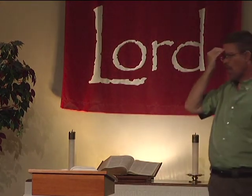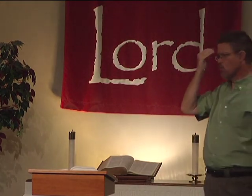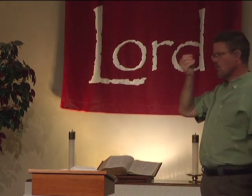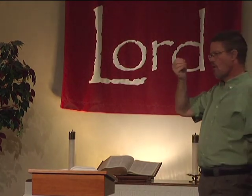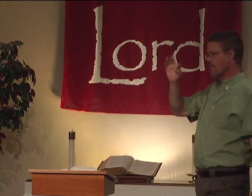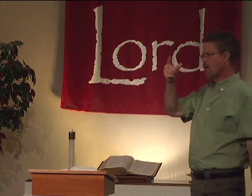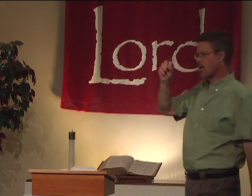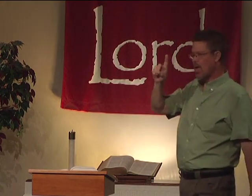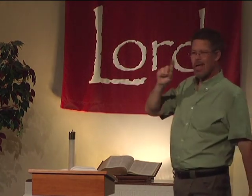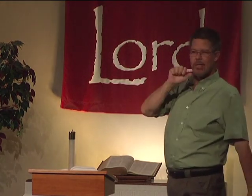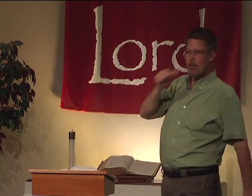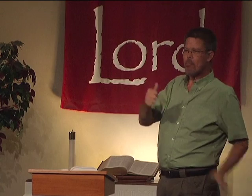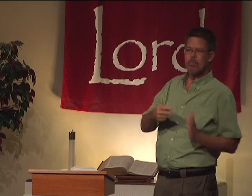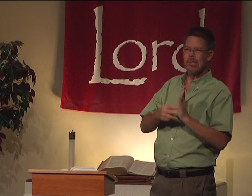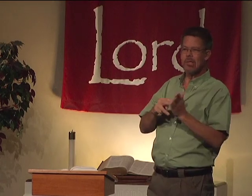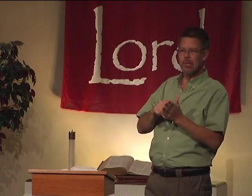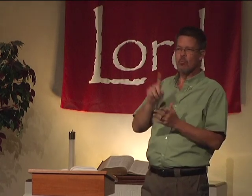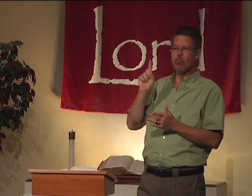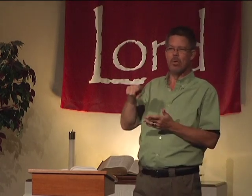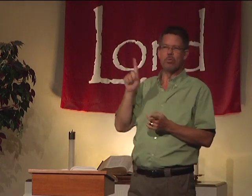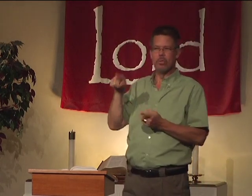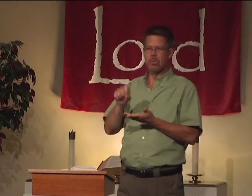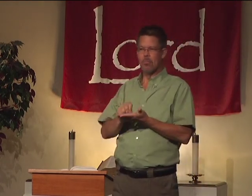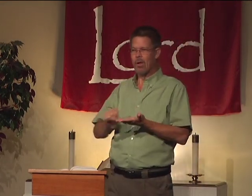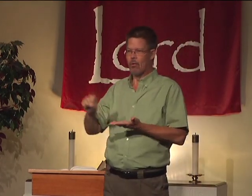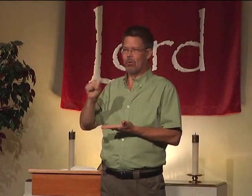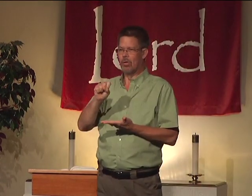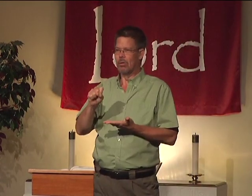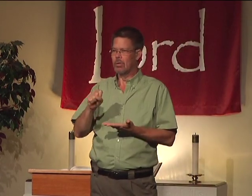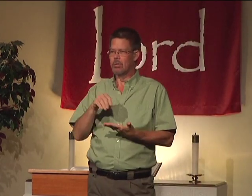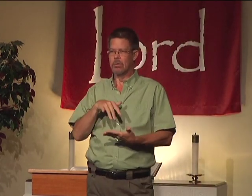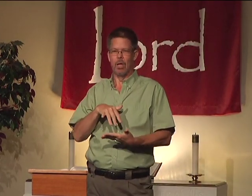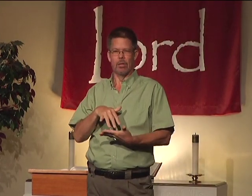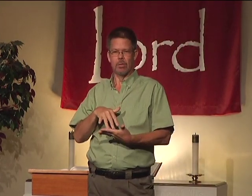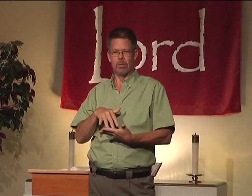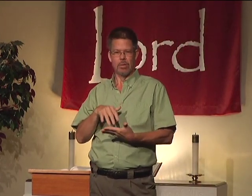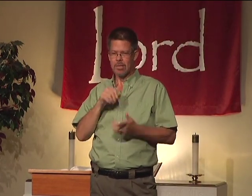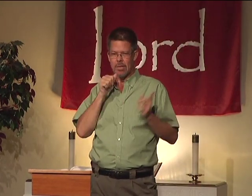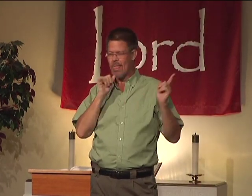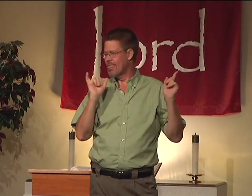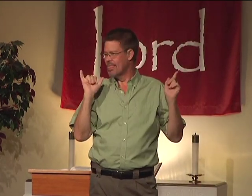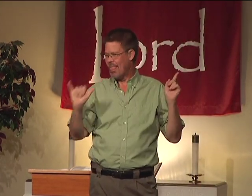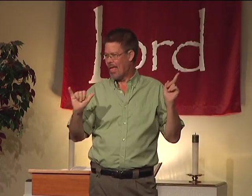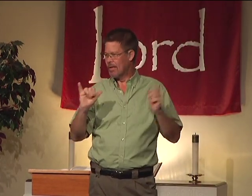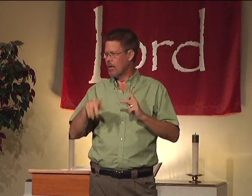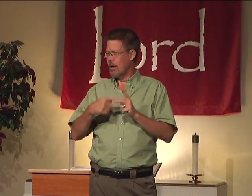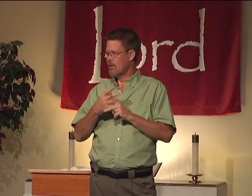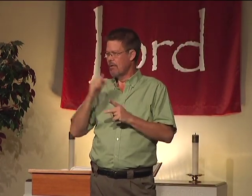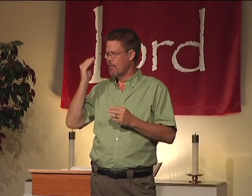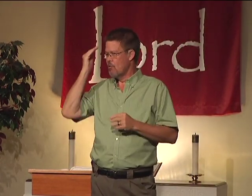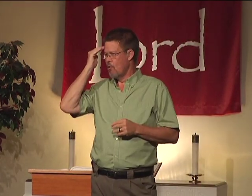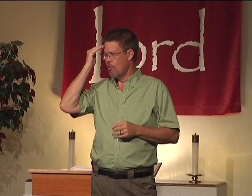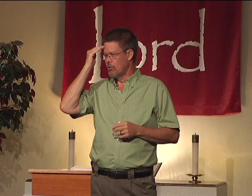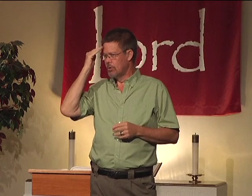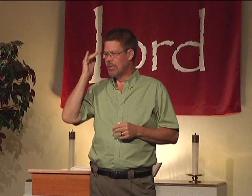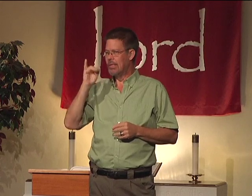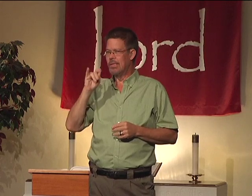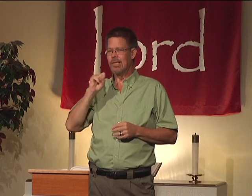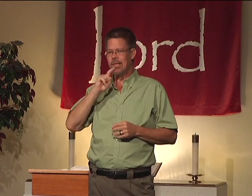Knowledge. Knowledge of God. It doesn't mean that you have to go to seminary, you have to study. It's not this kind